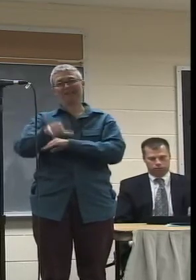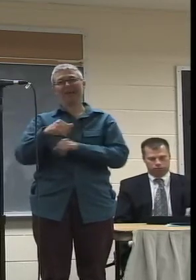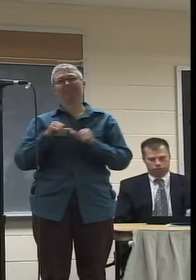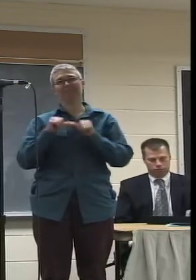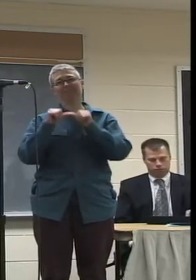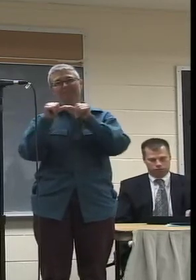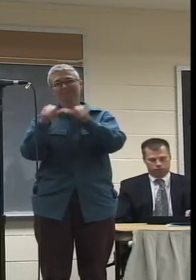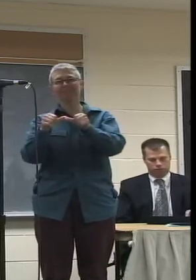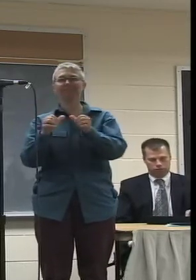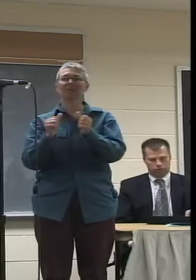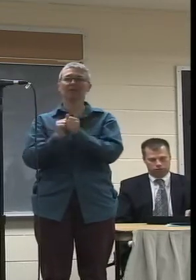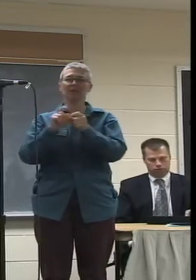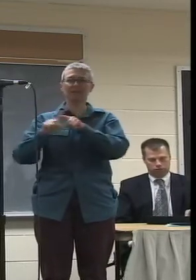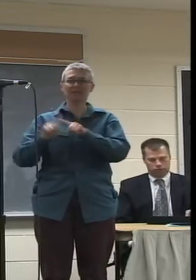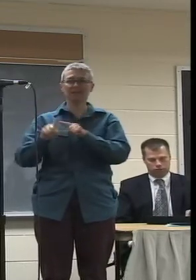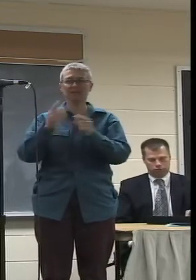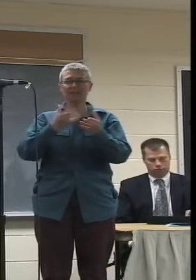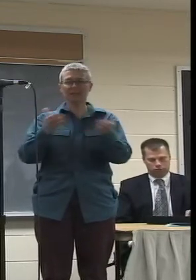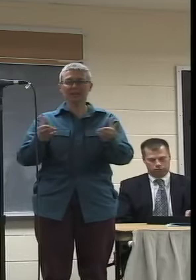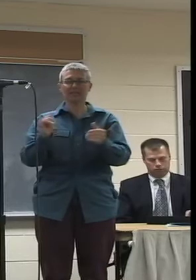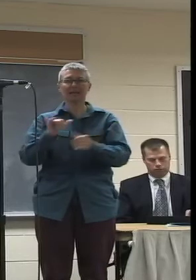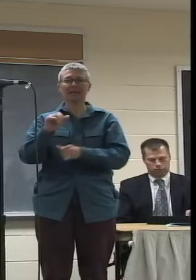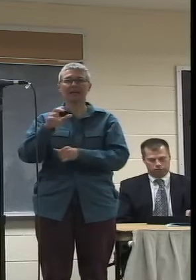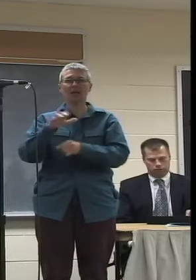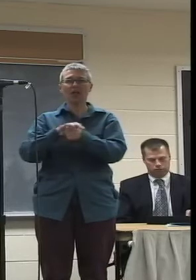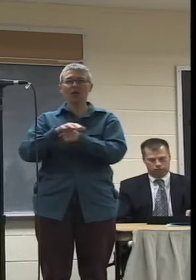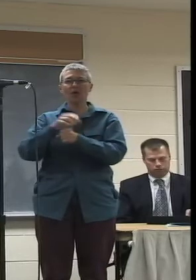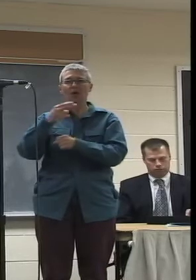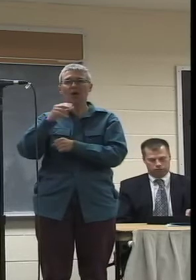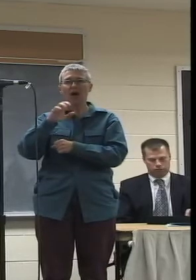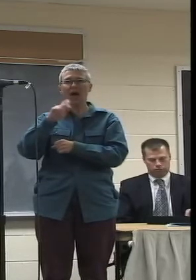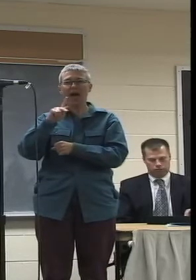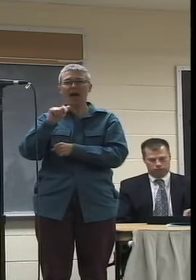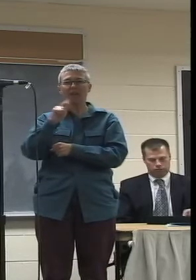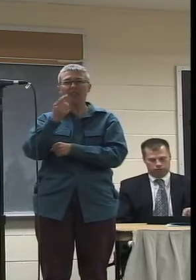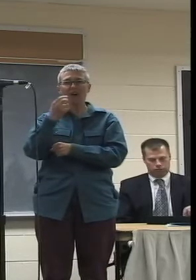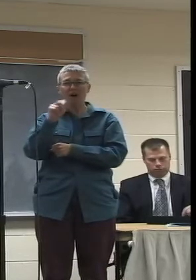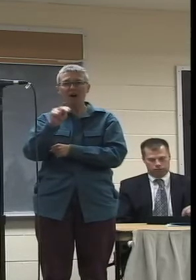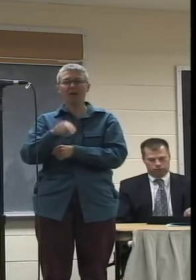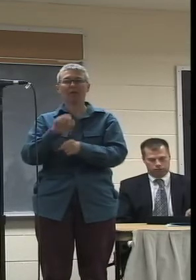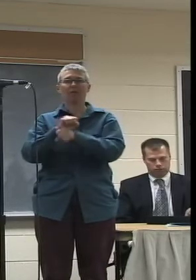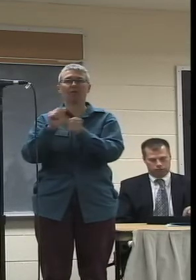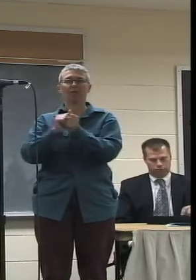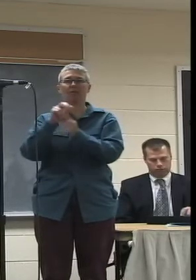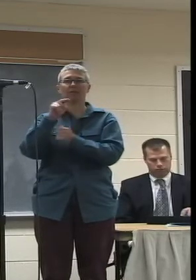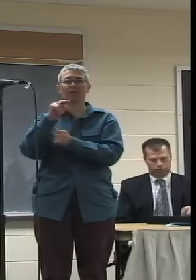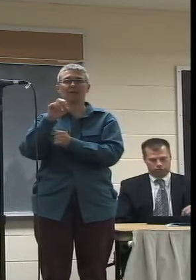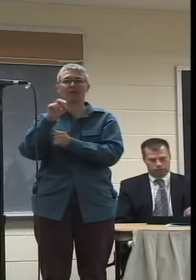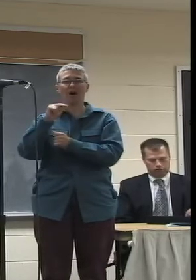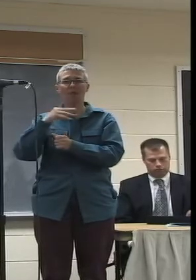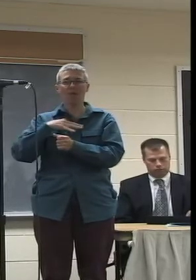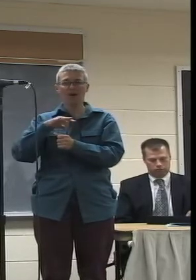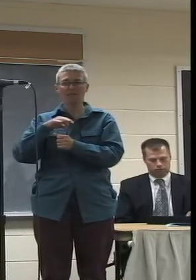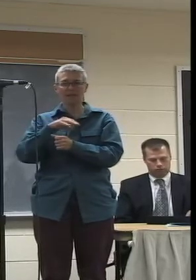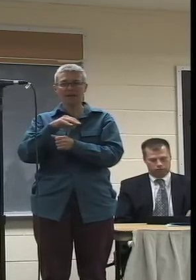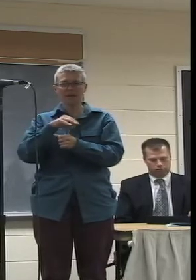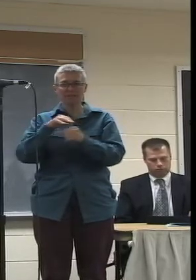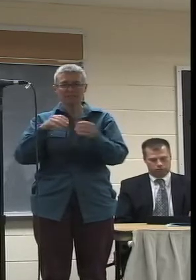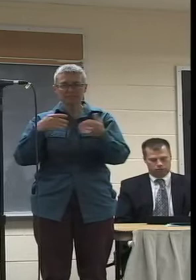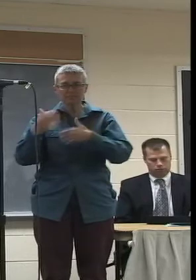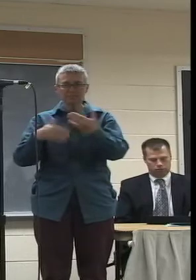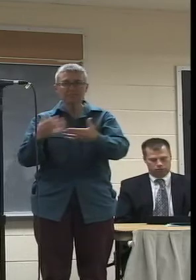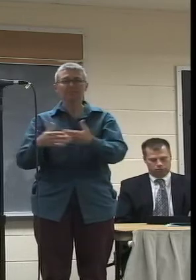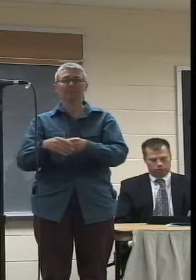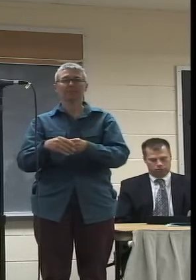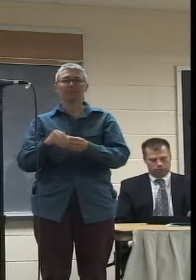I've filmed events like local hackathons, working with nonprofits. And the cool thing about it is in some of these situations,